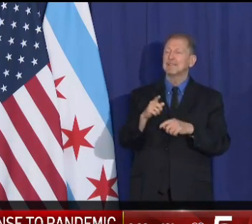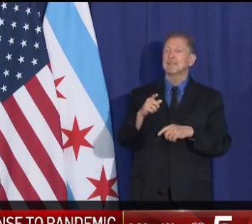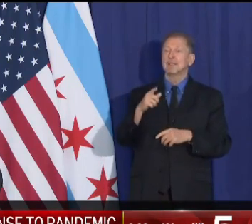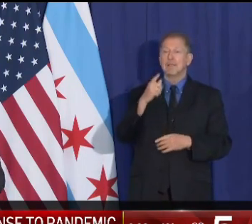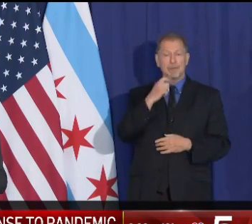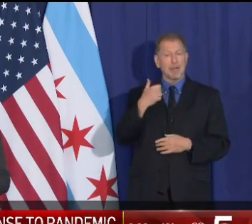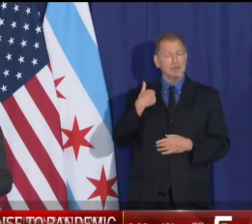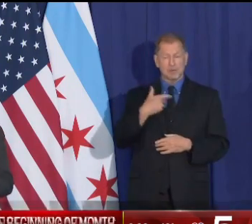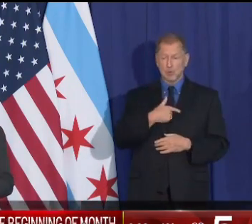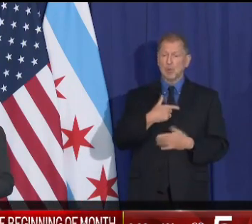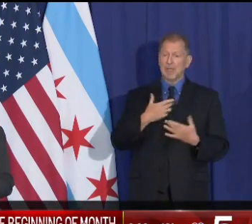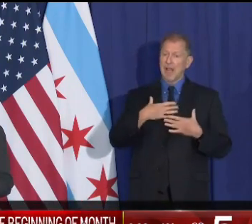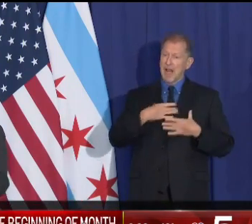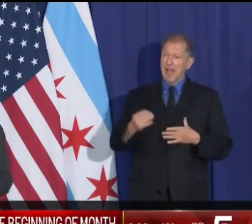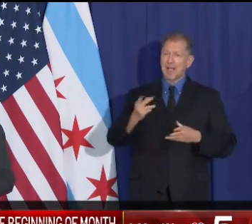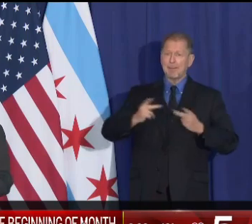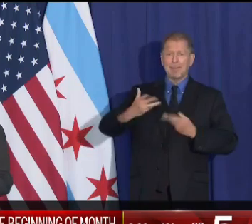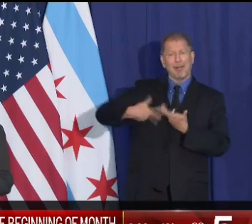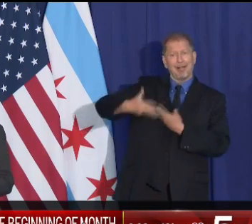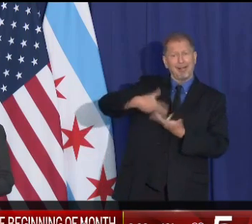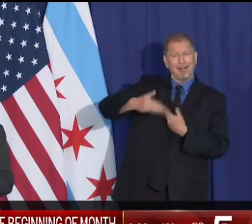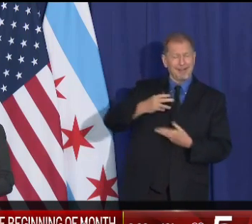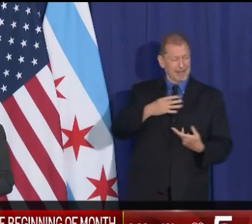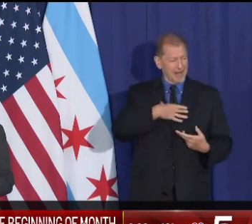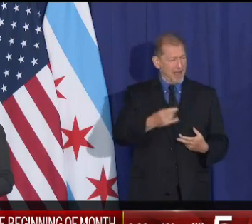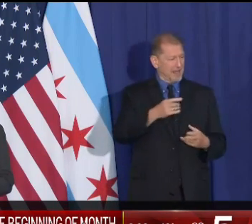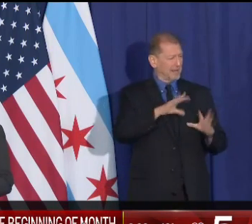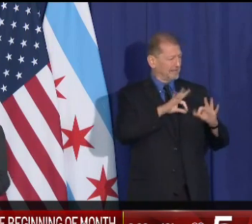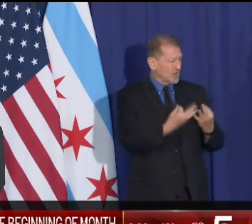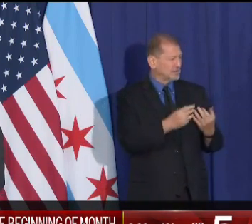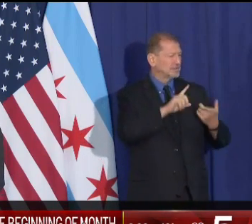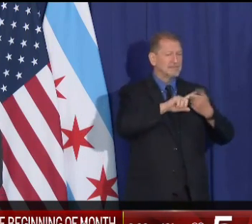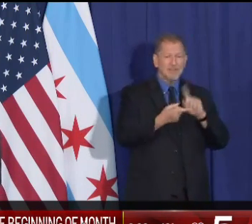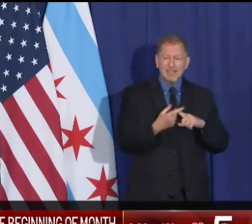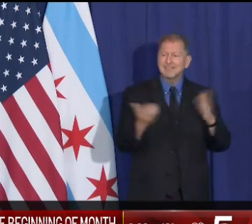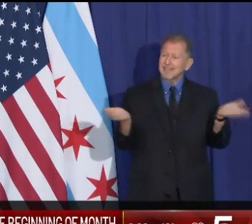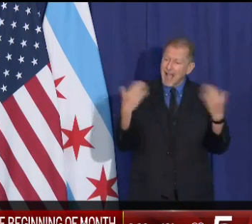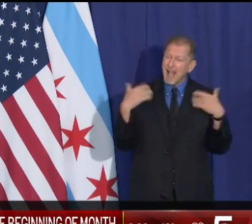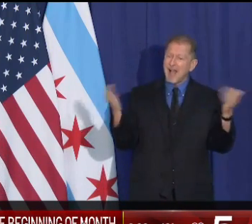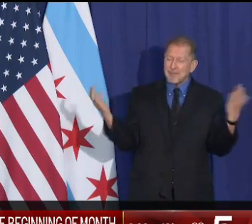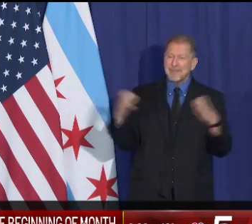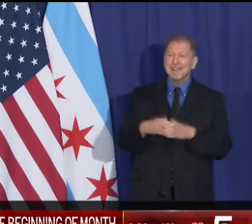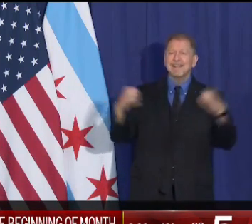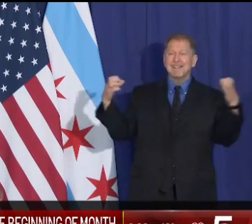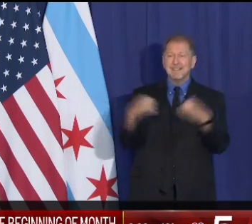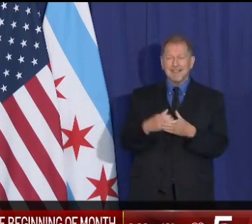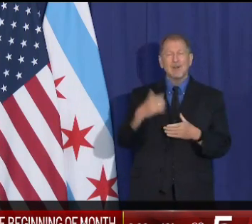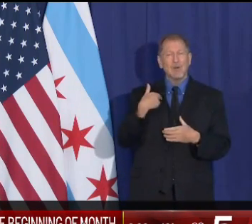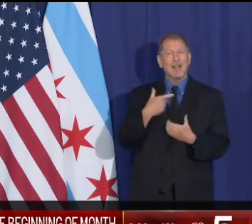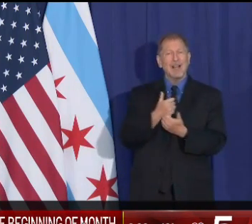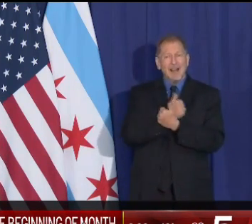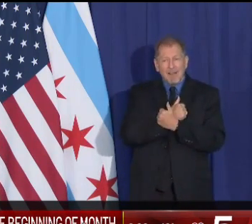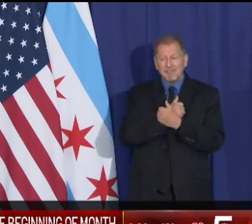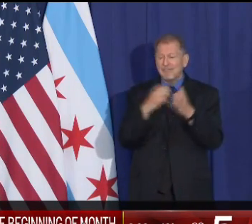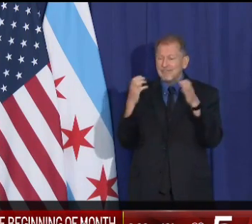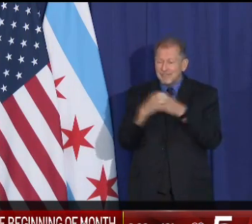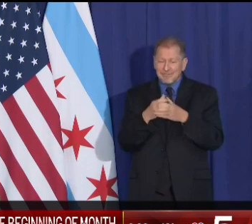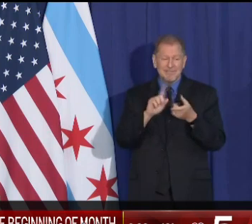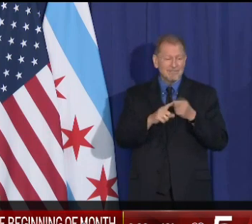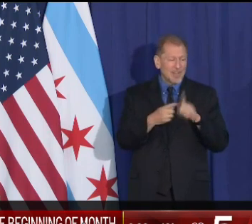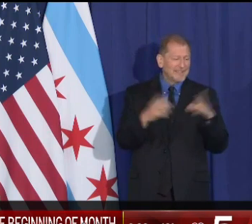social beings. We like being around other people, particularly our loved ones and our friends.